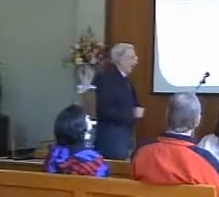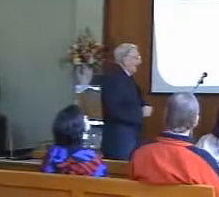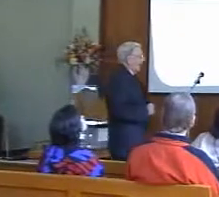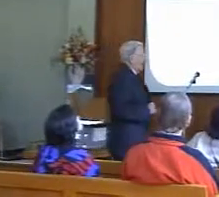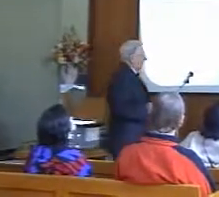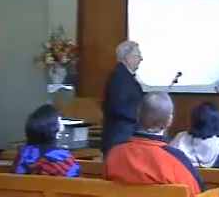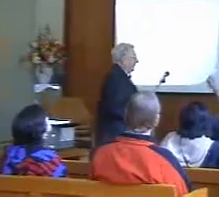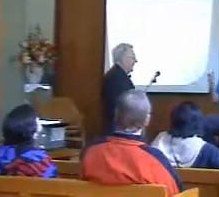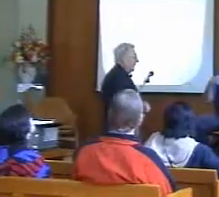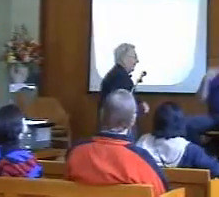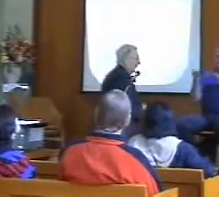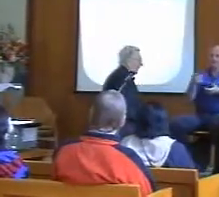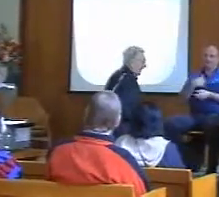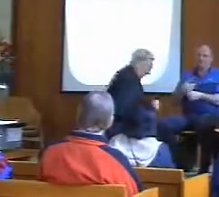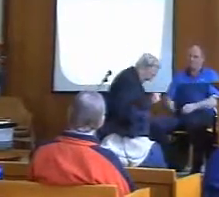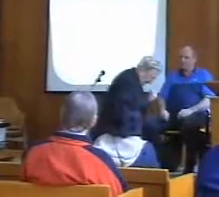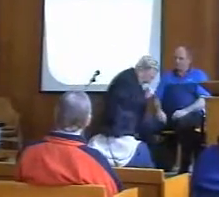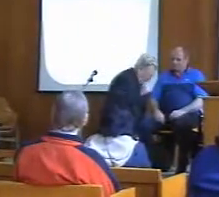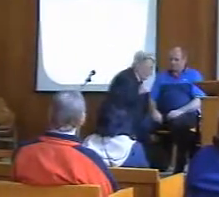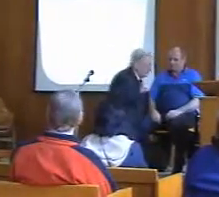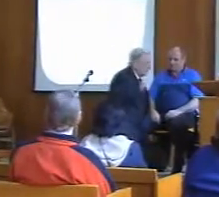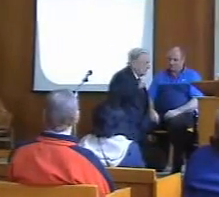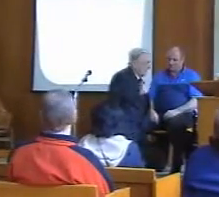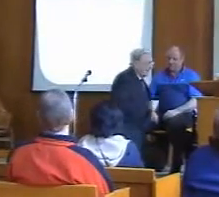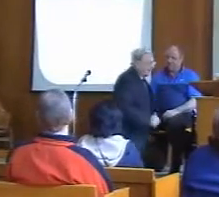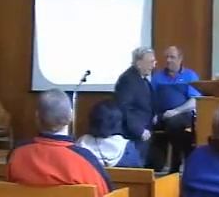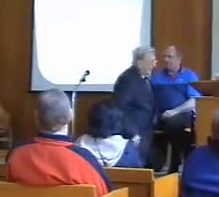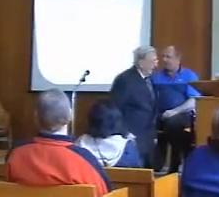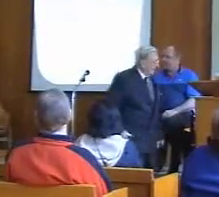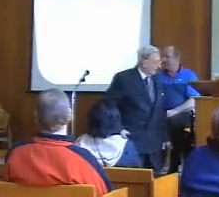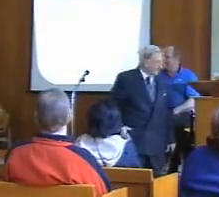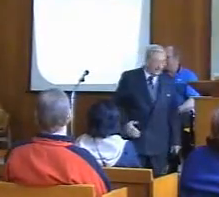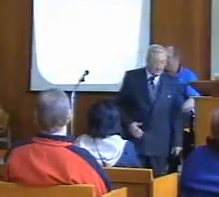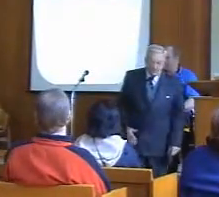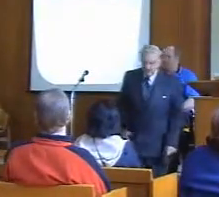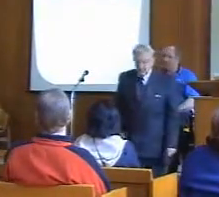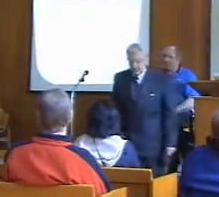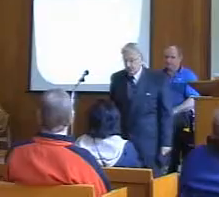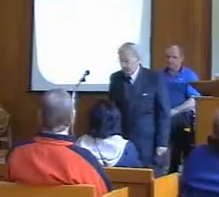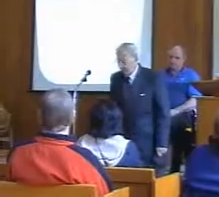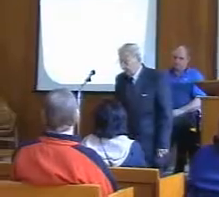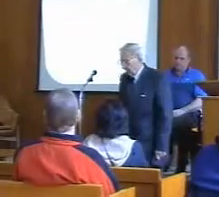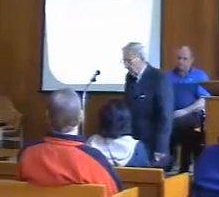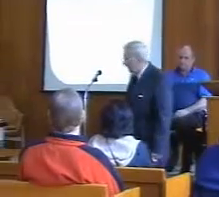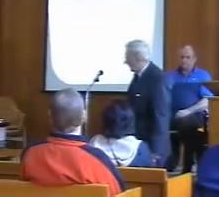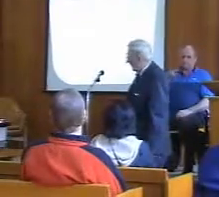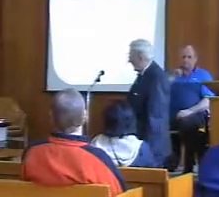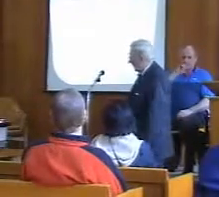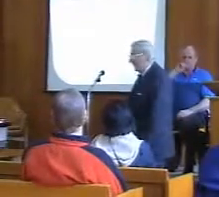Right, turn please to 2 Timothy chapter 2 of the New Testament,